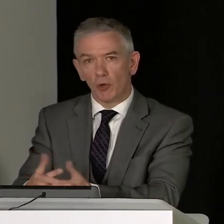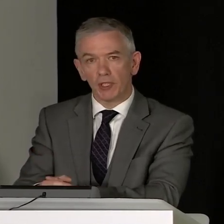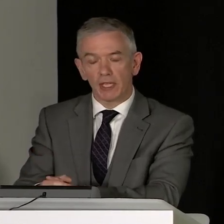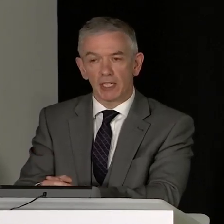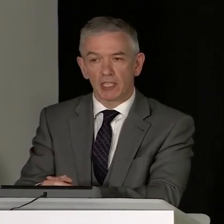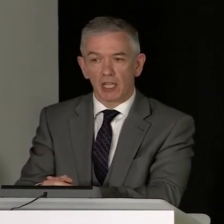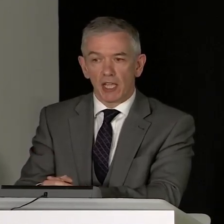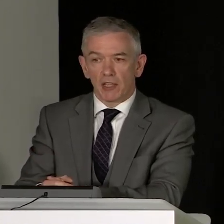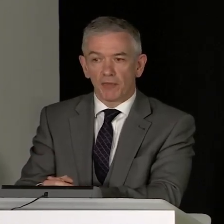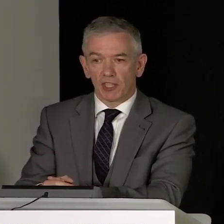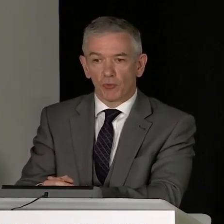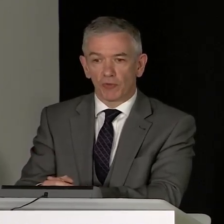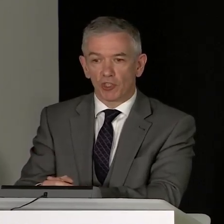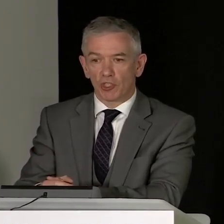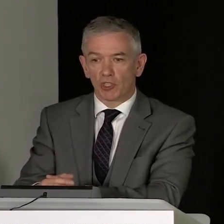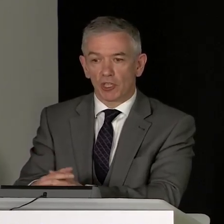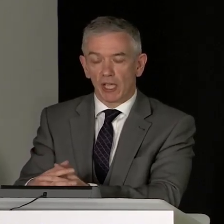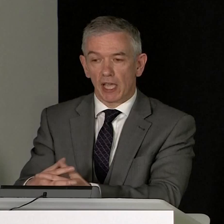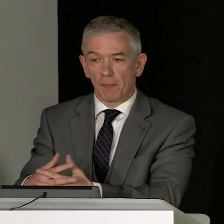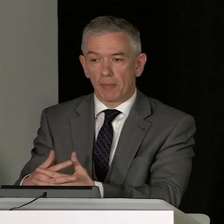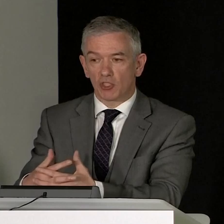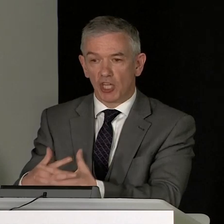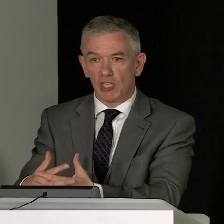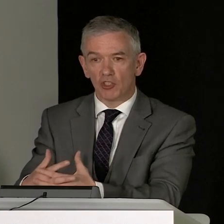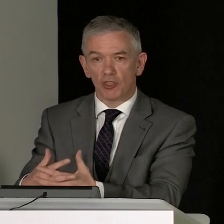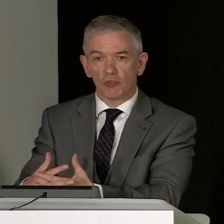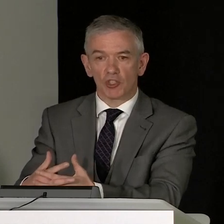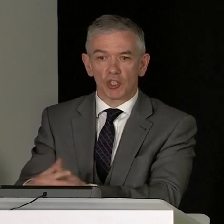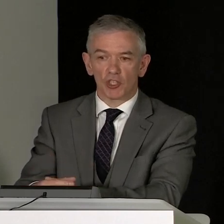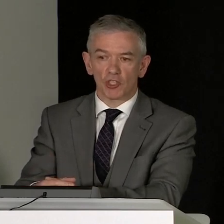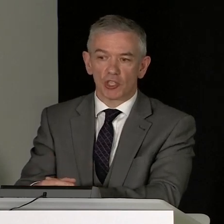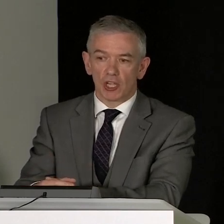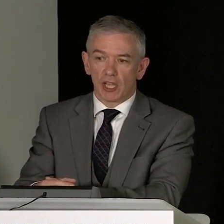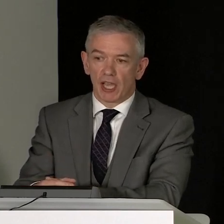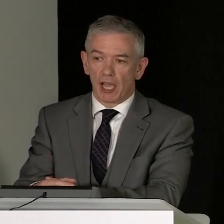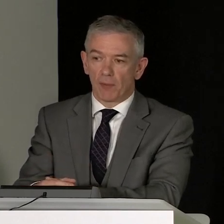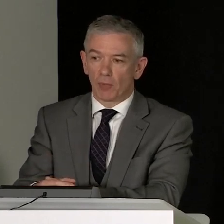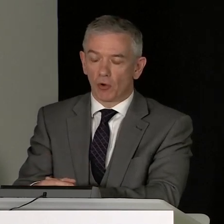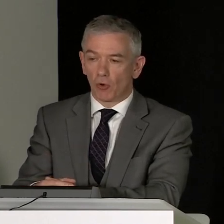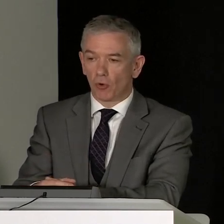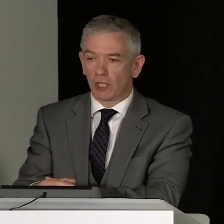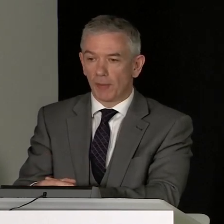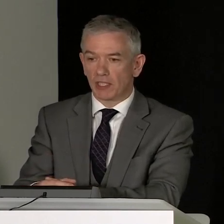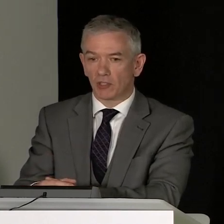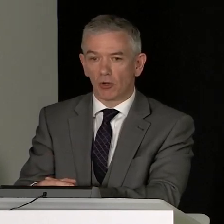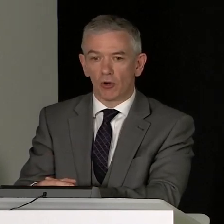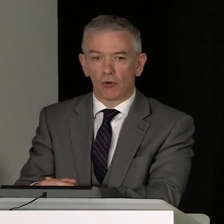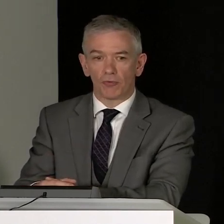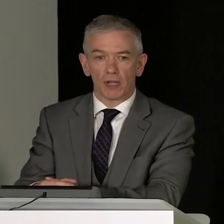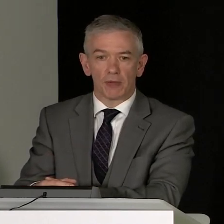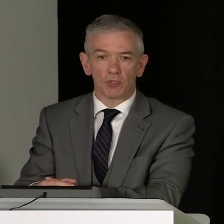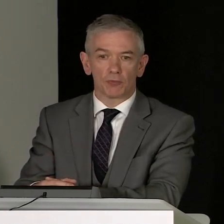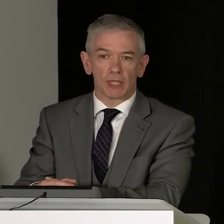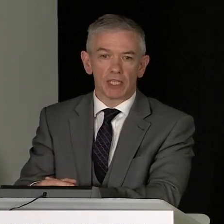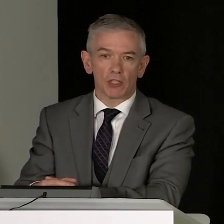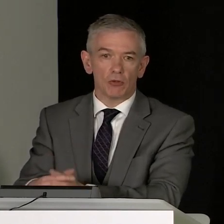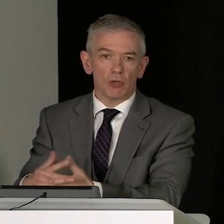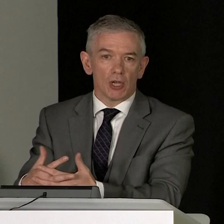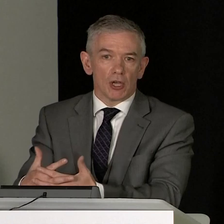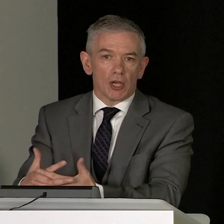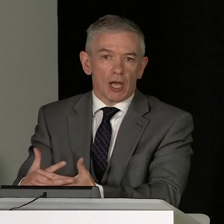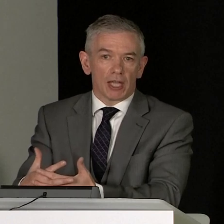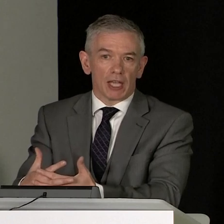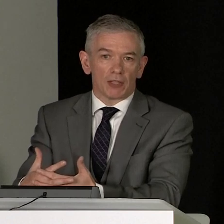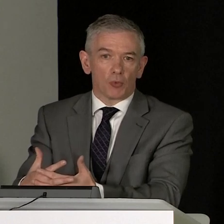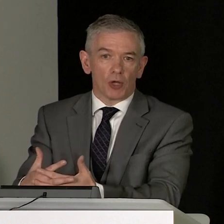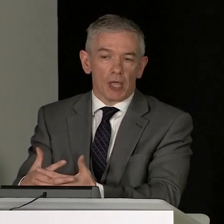important point, is the fact that we've just changed the restrictions only a matter of some days ago